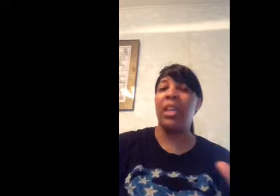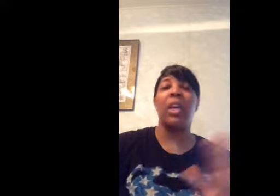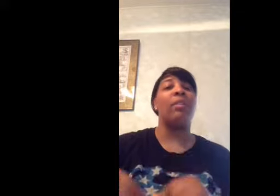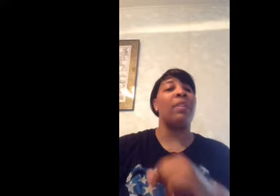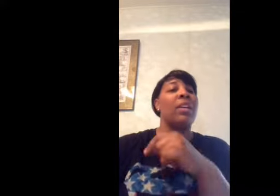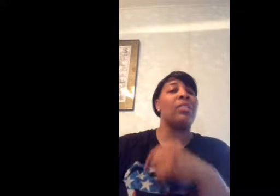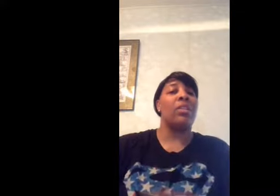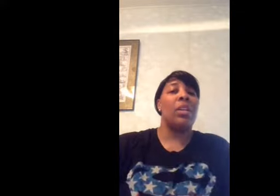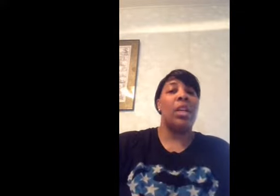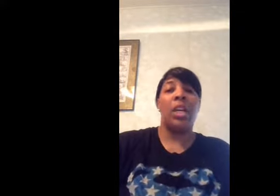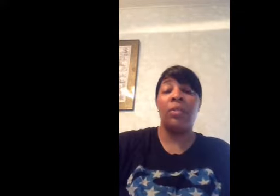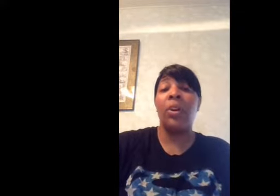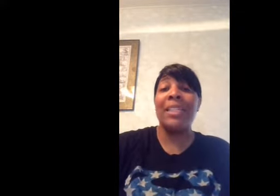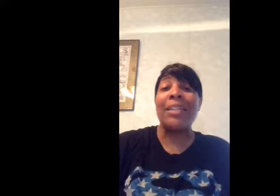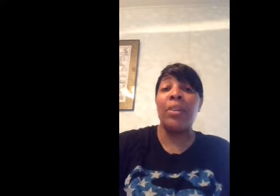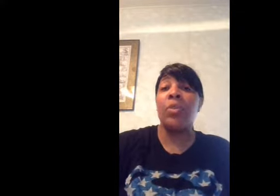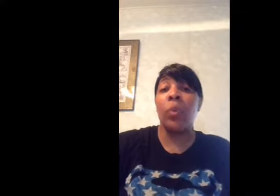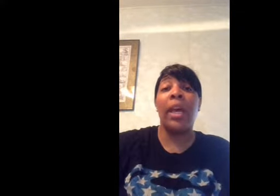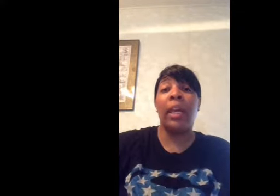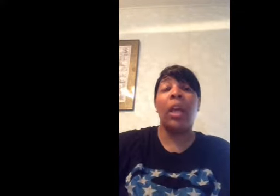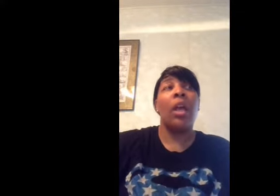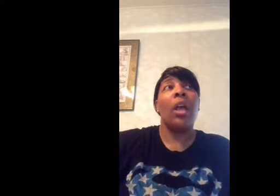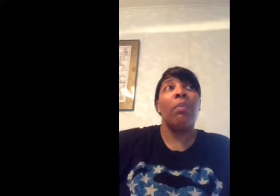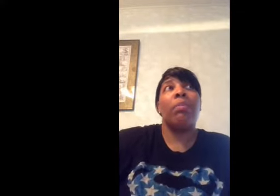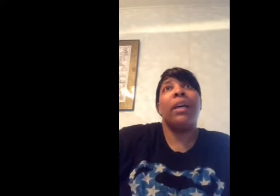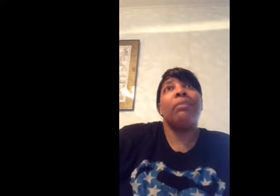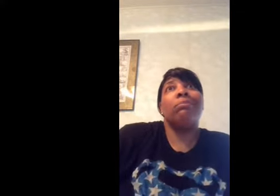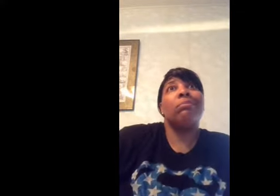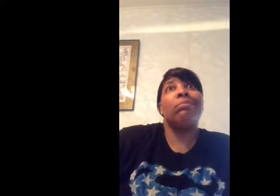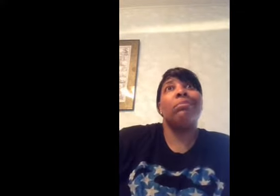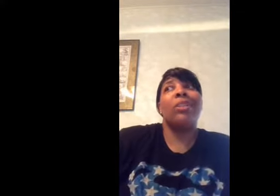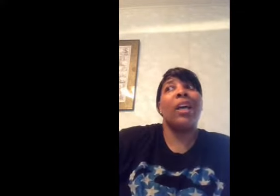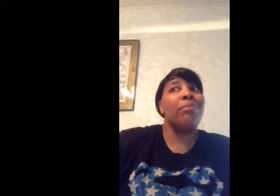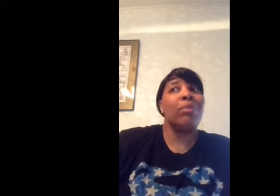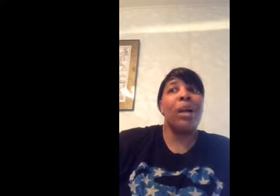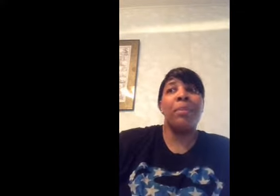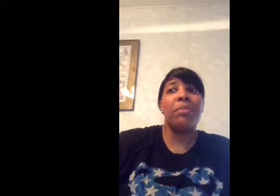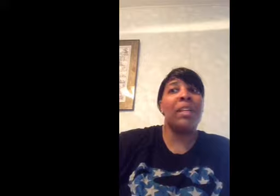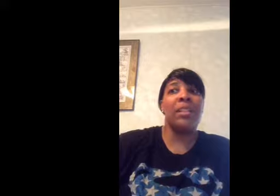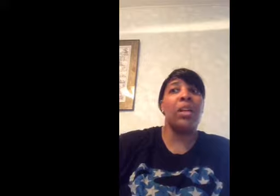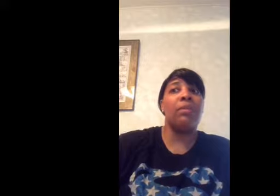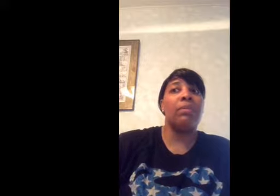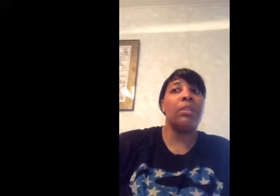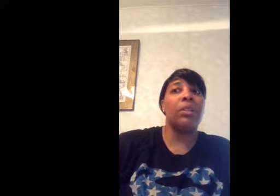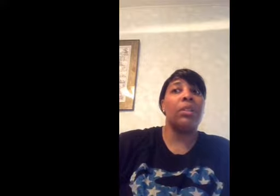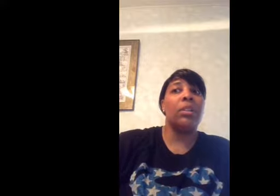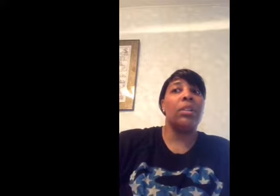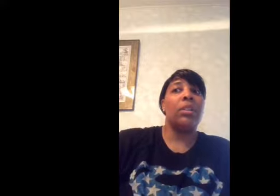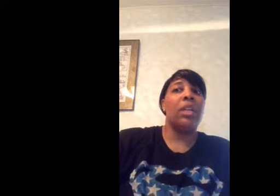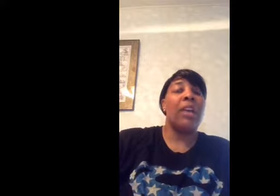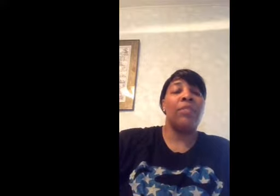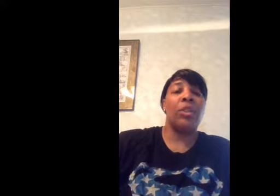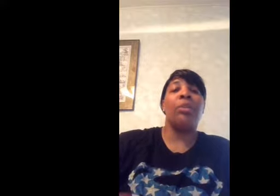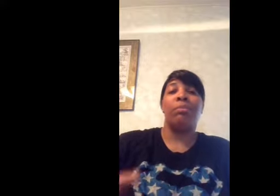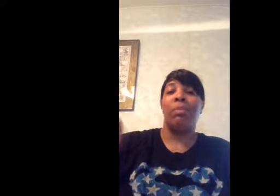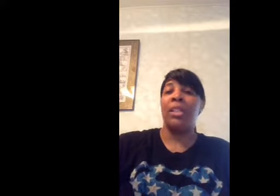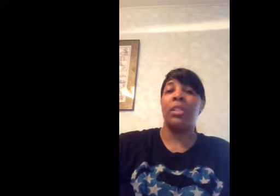care of things in a very serious way but I promised myself after months